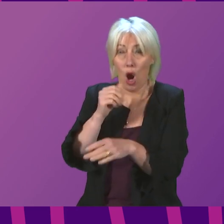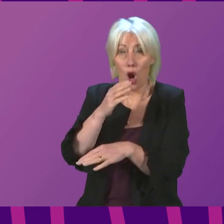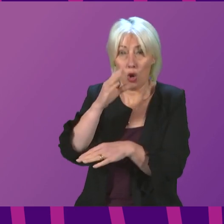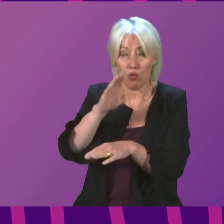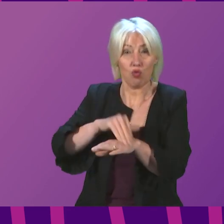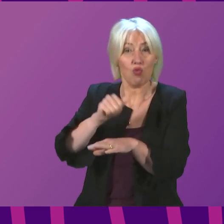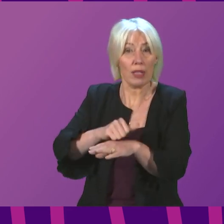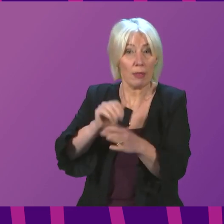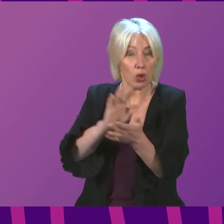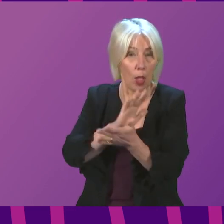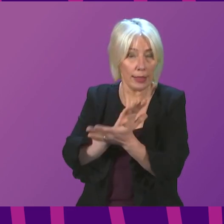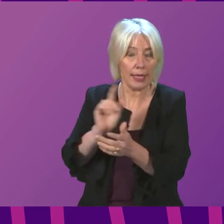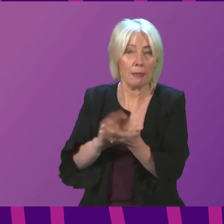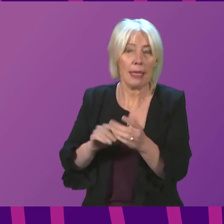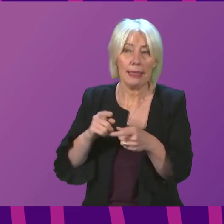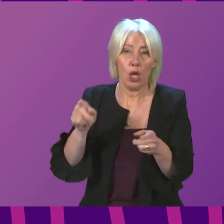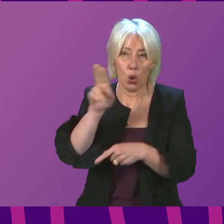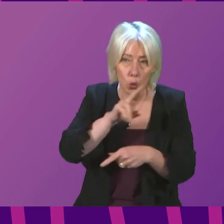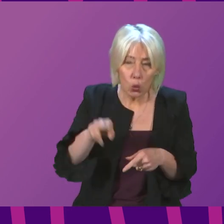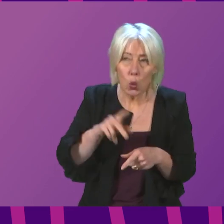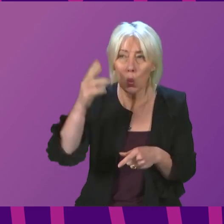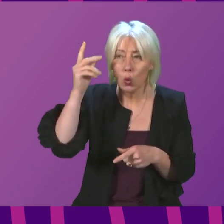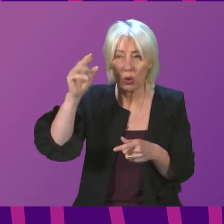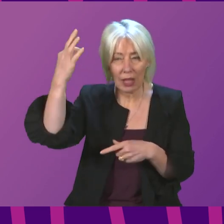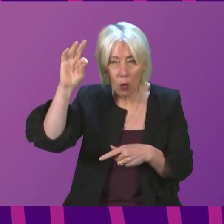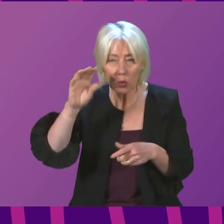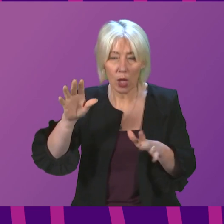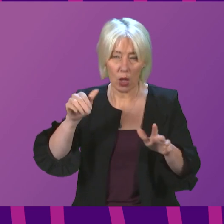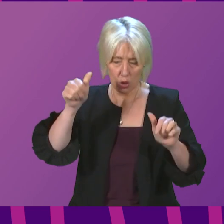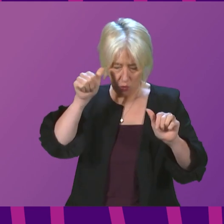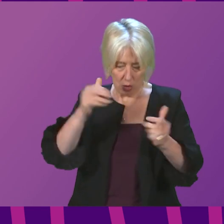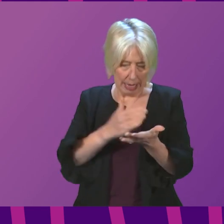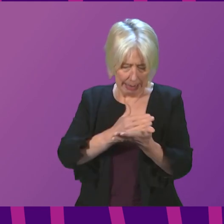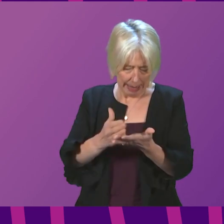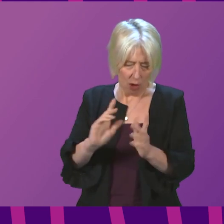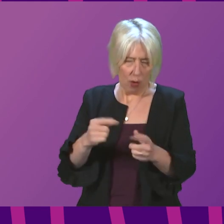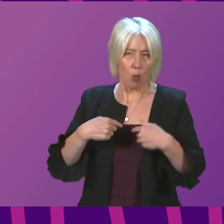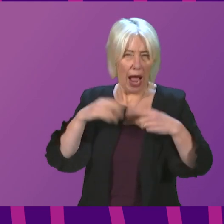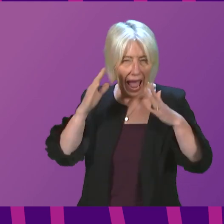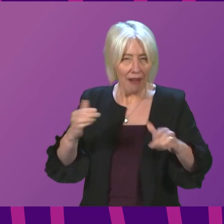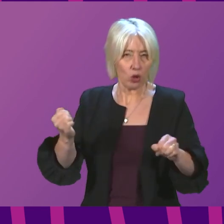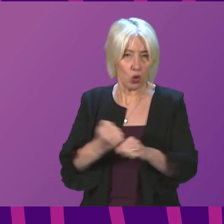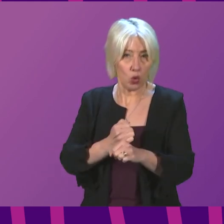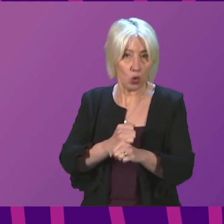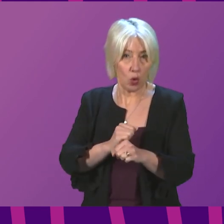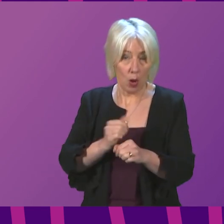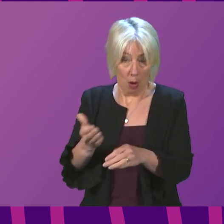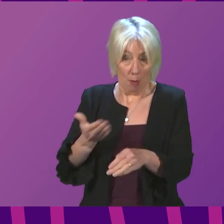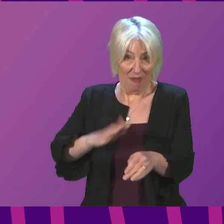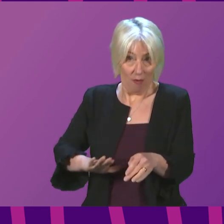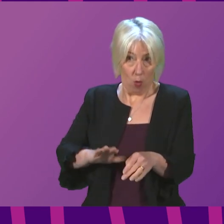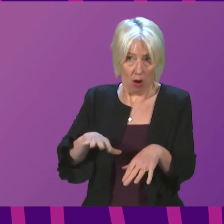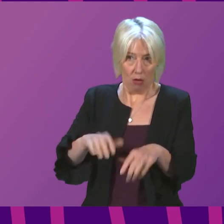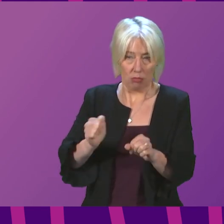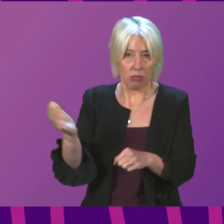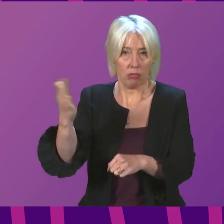give local authorities and schools clarity on the steps that they are required to take in advance of the new term. Let me